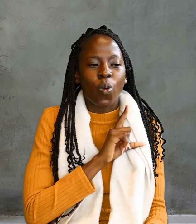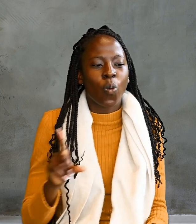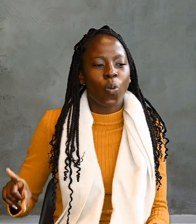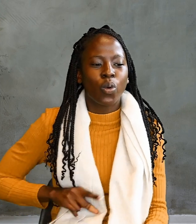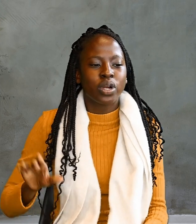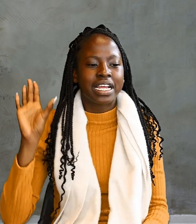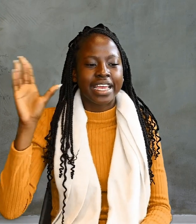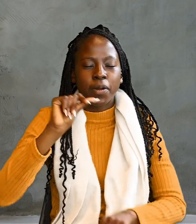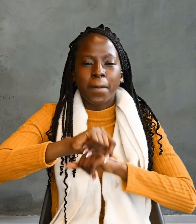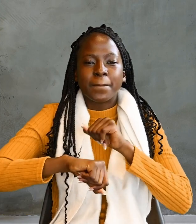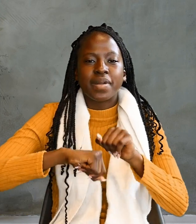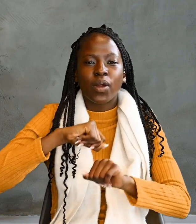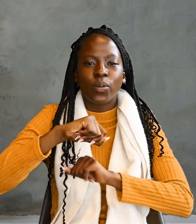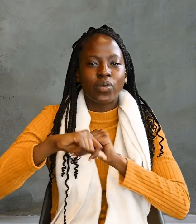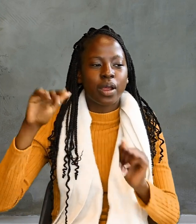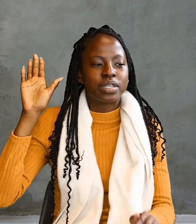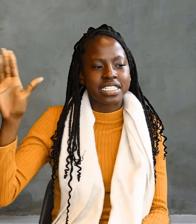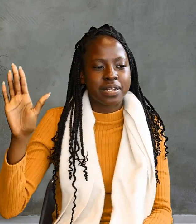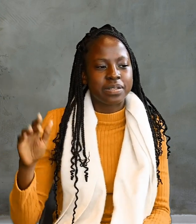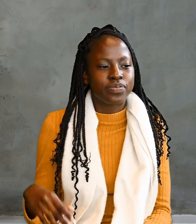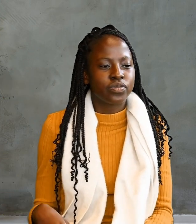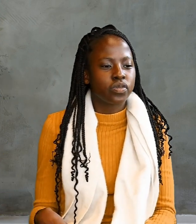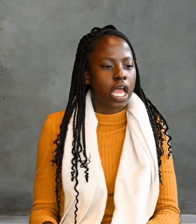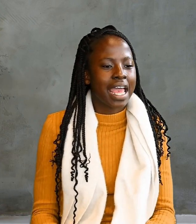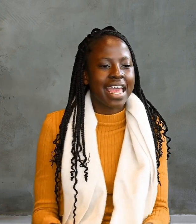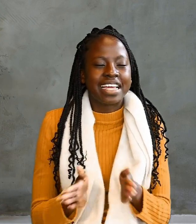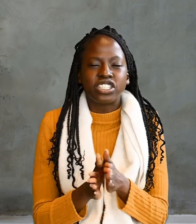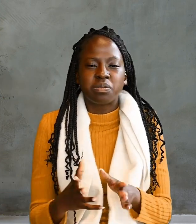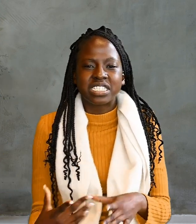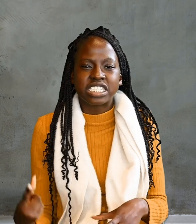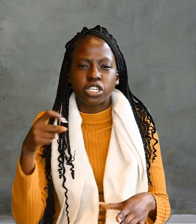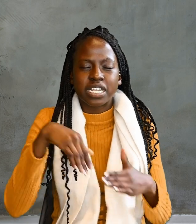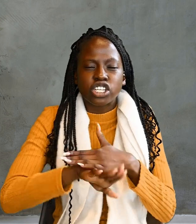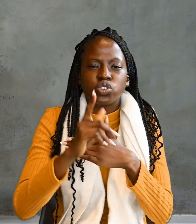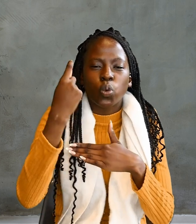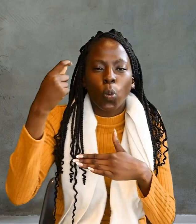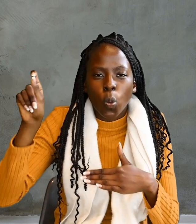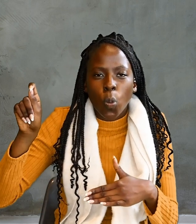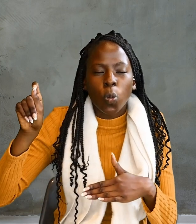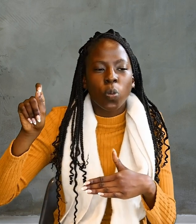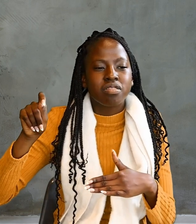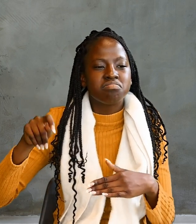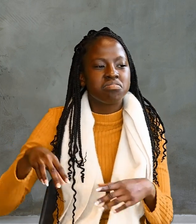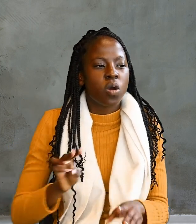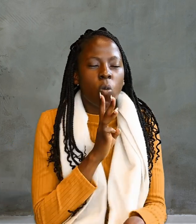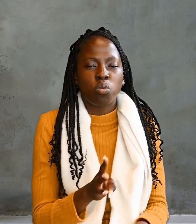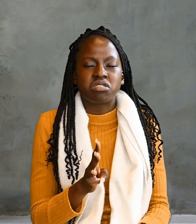around him, where he had taken it off and jumped into the water. The